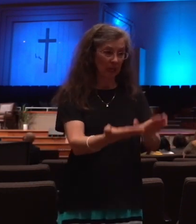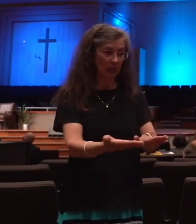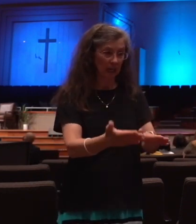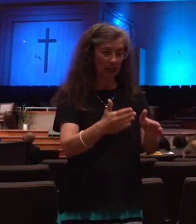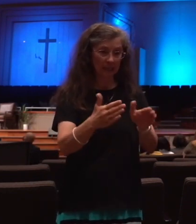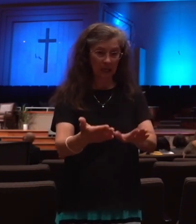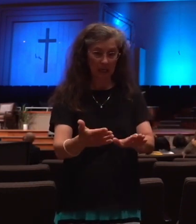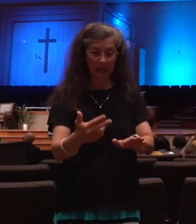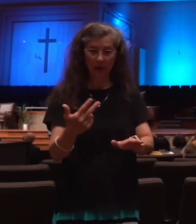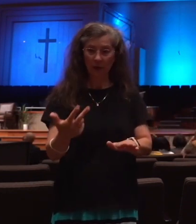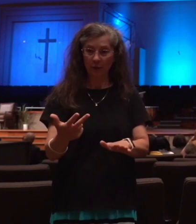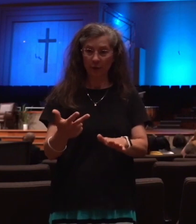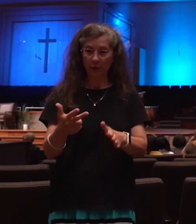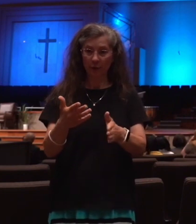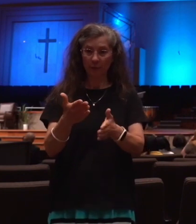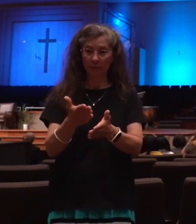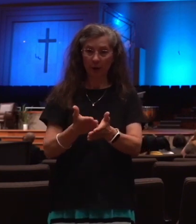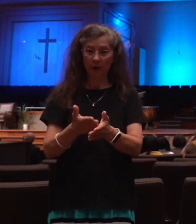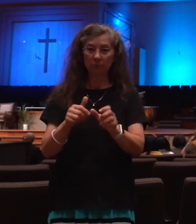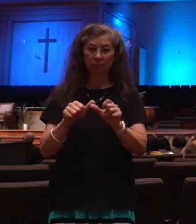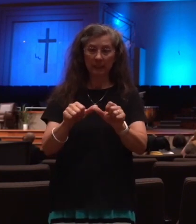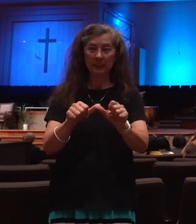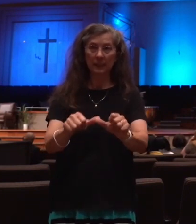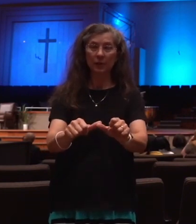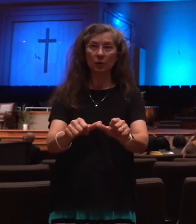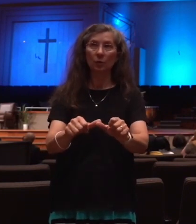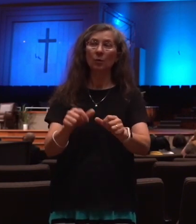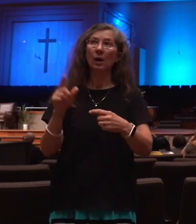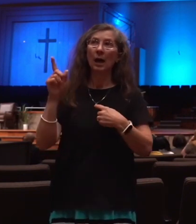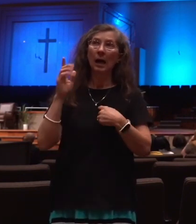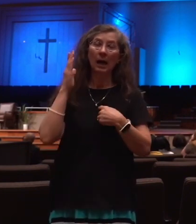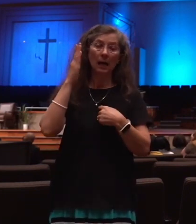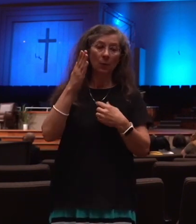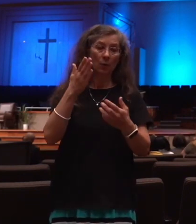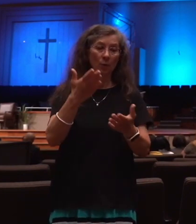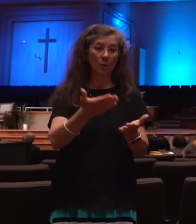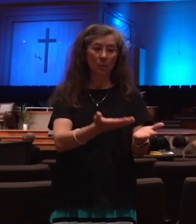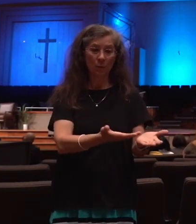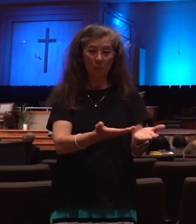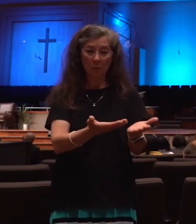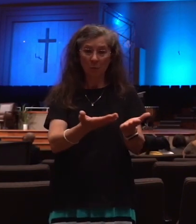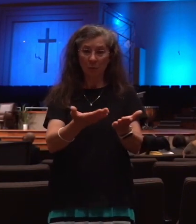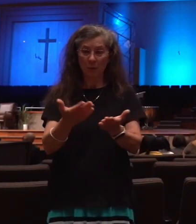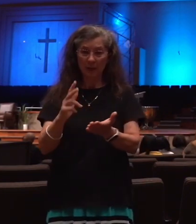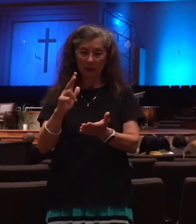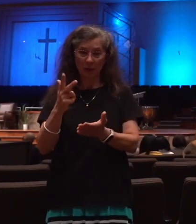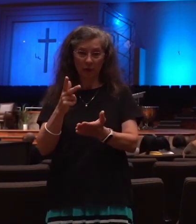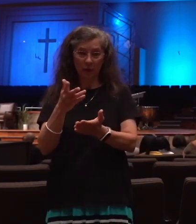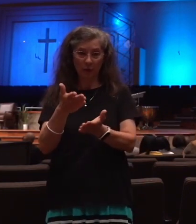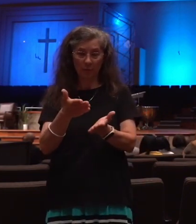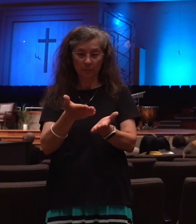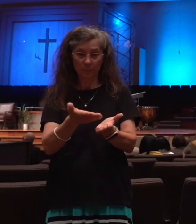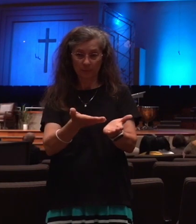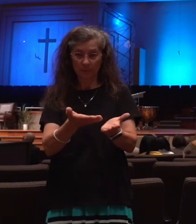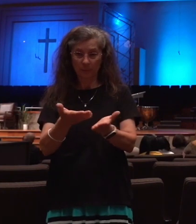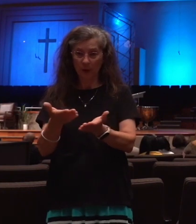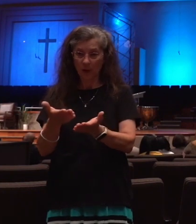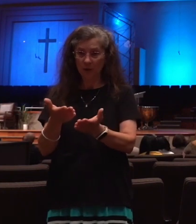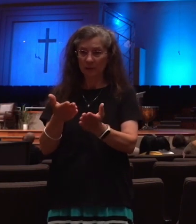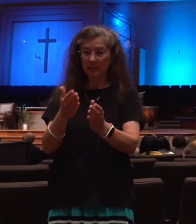third shall be left therein. And I will bring the third part through the fire and will refine them as silver is refined and